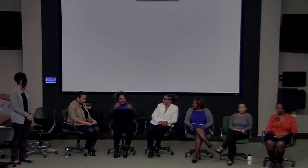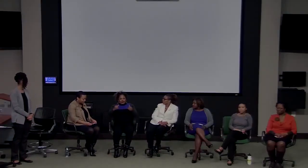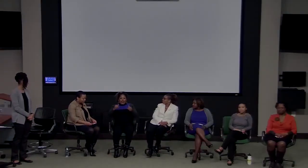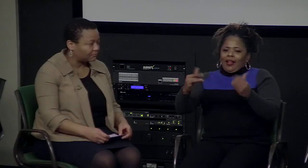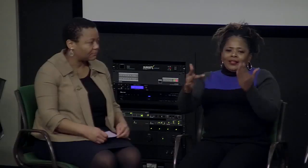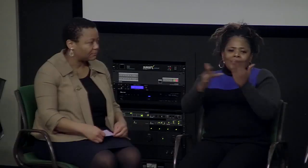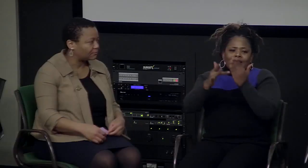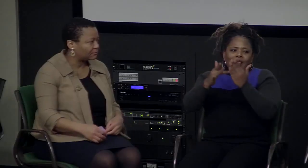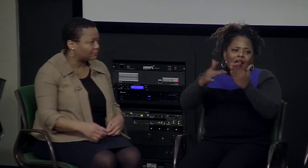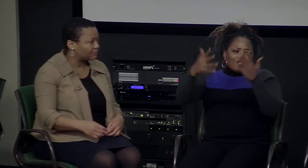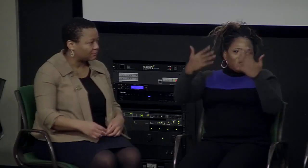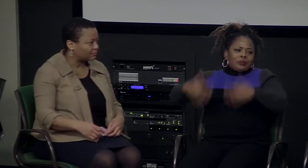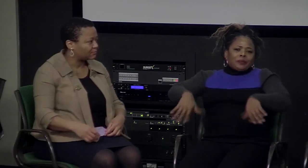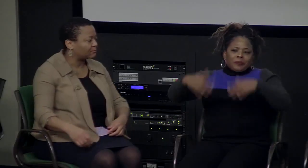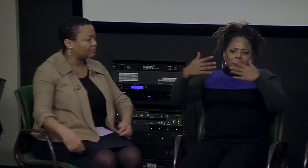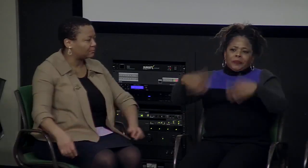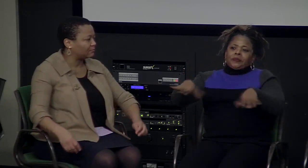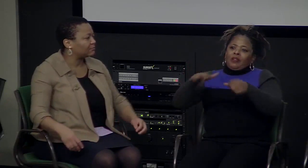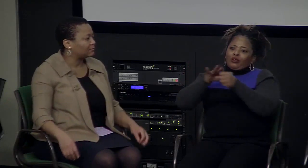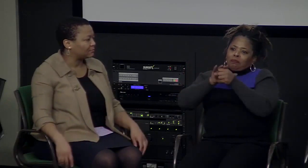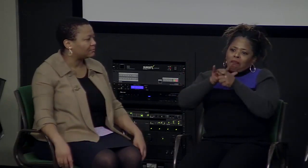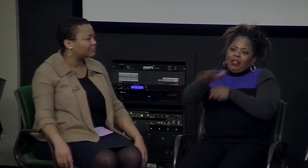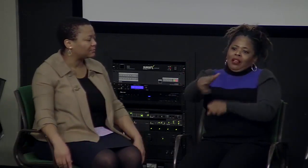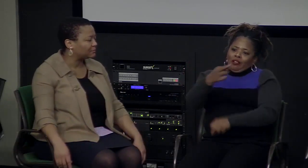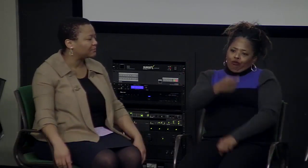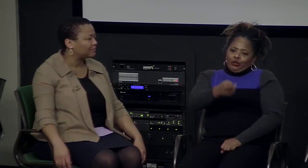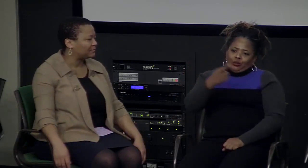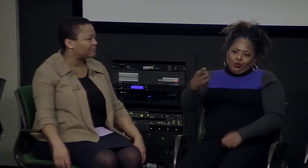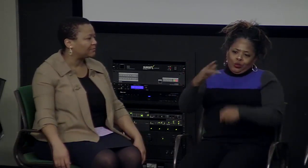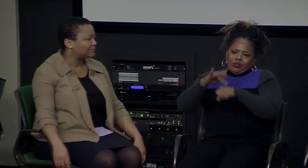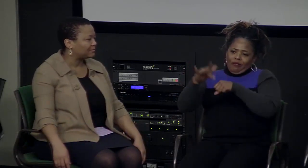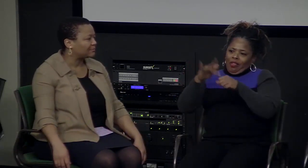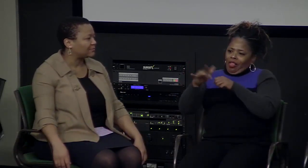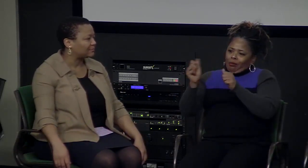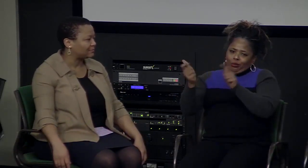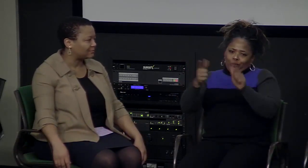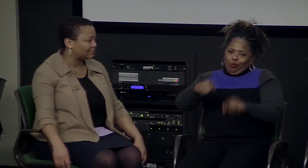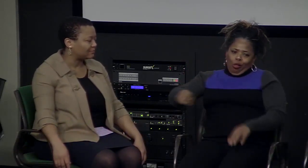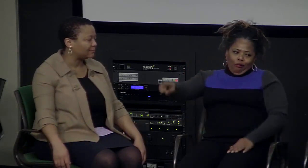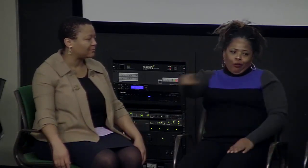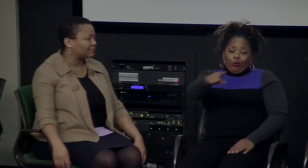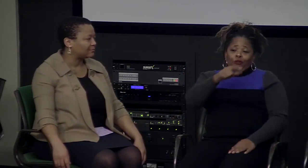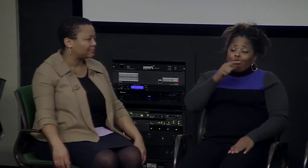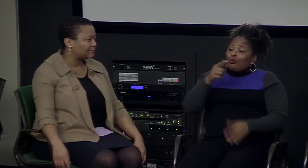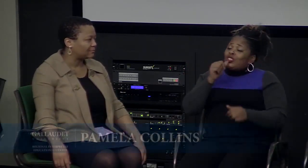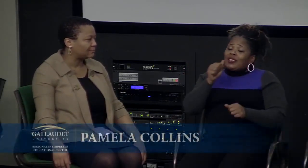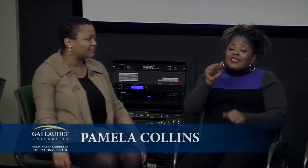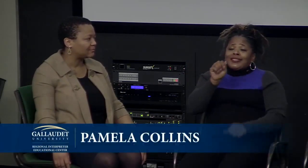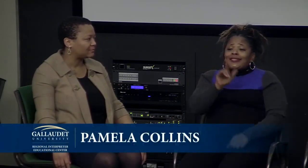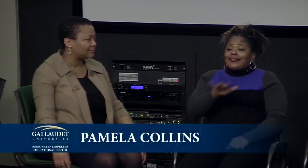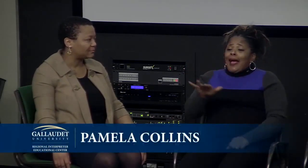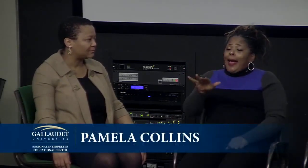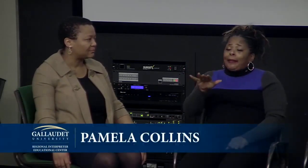you are so fortunate today to have technology there are plethora of resources available to all of you